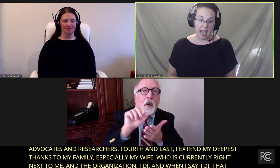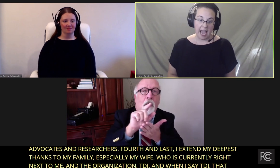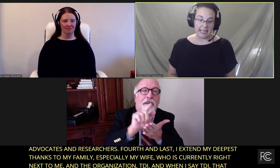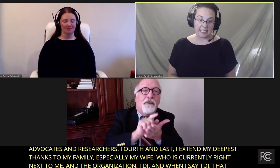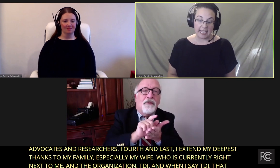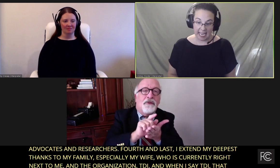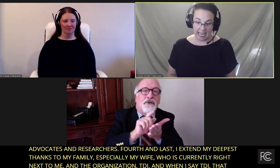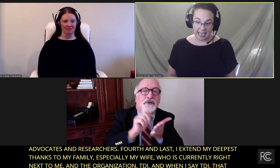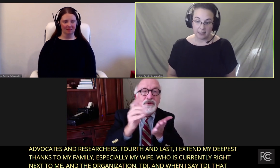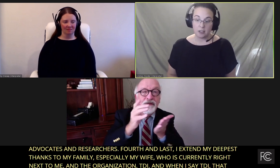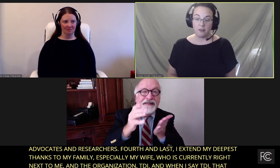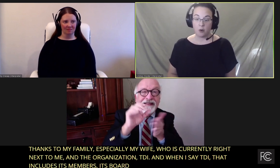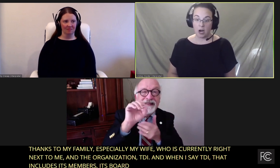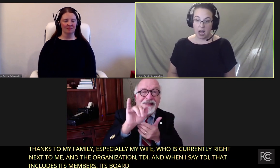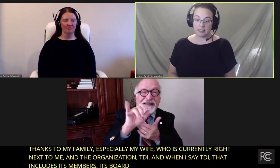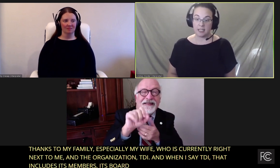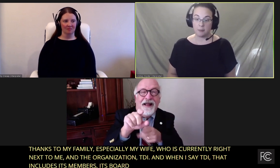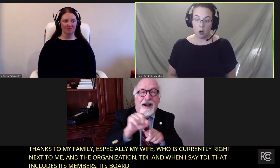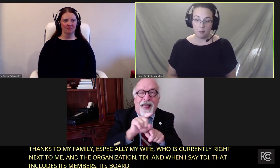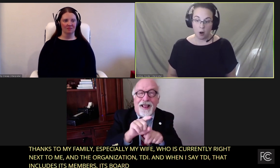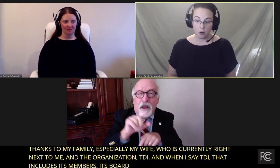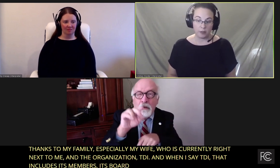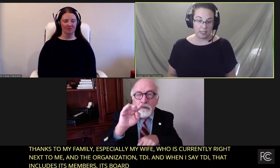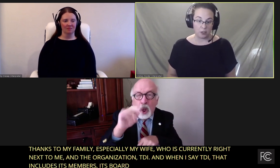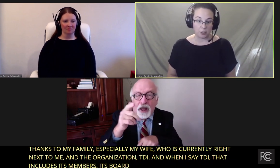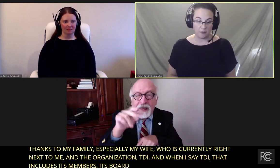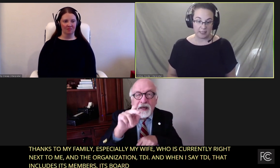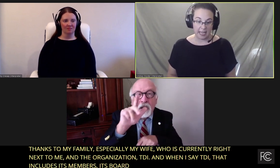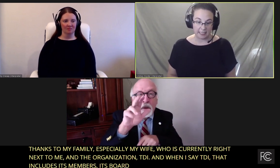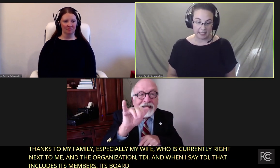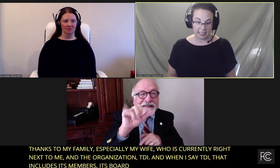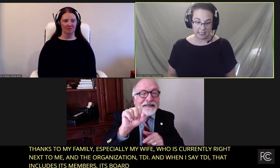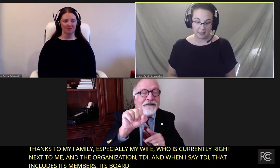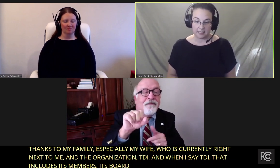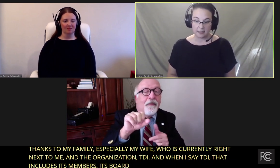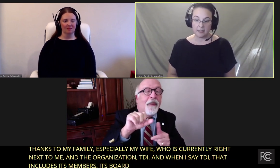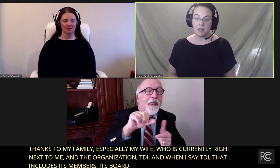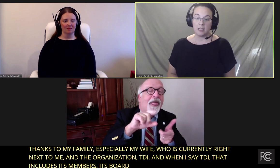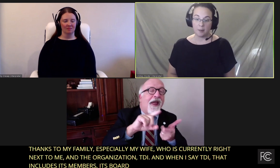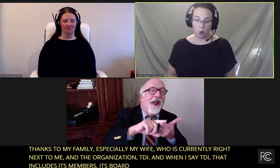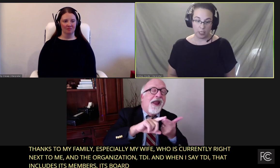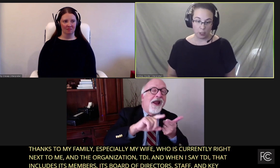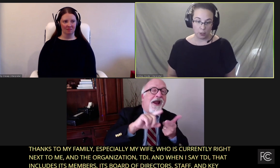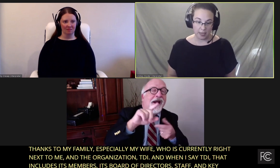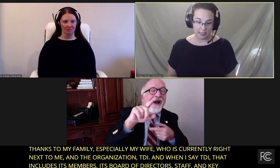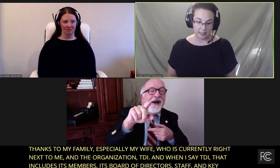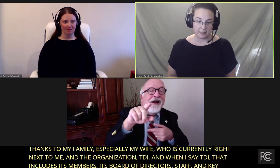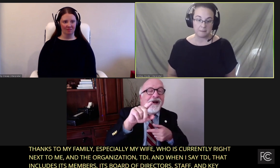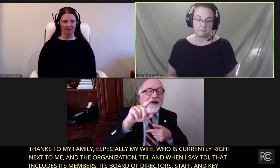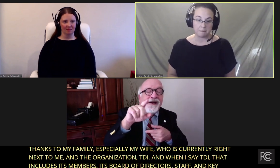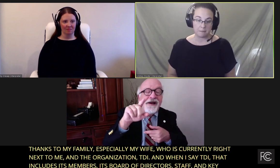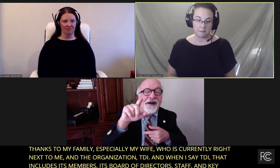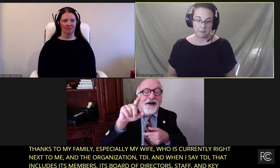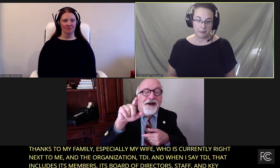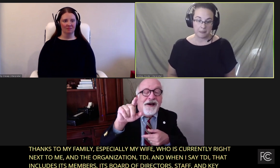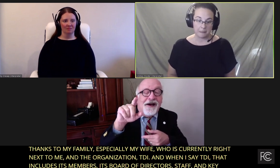And key for us, the pro bono legal service entities like Morgan Lewis